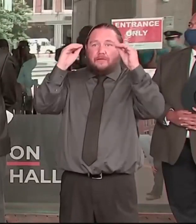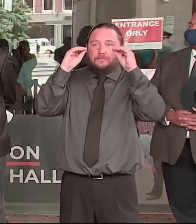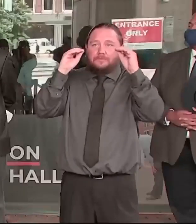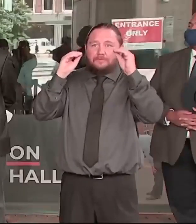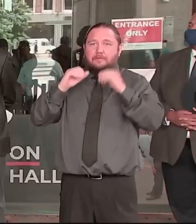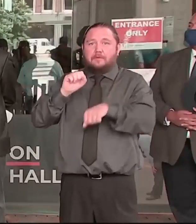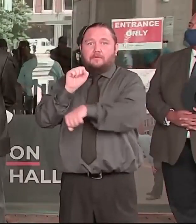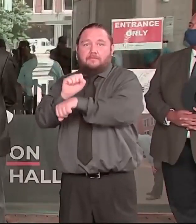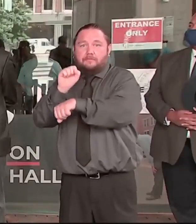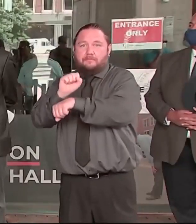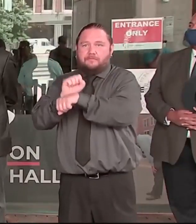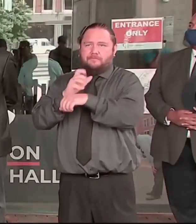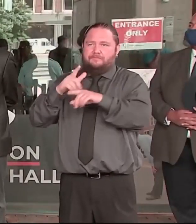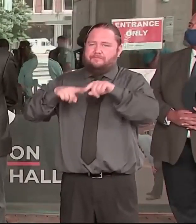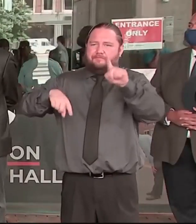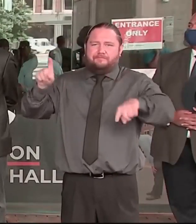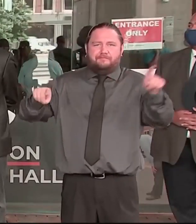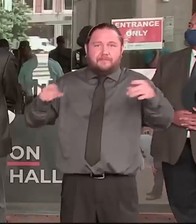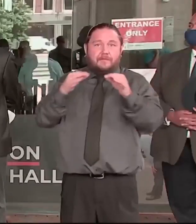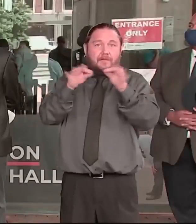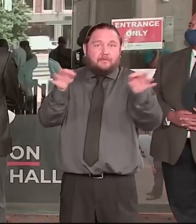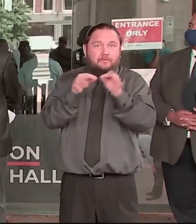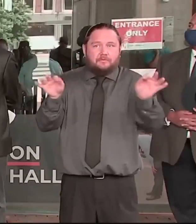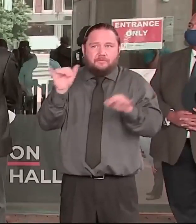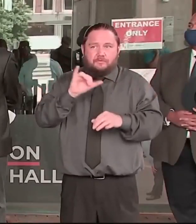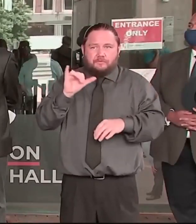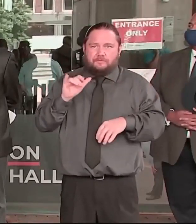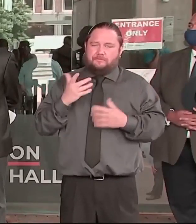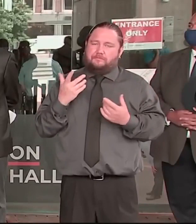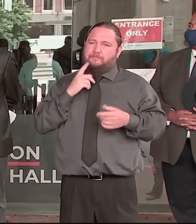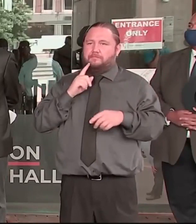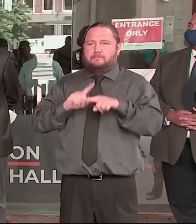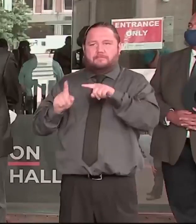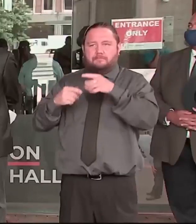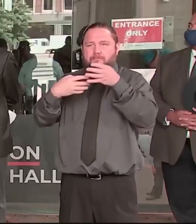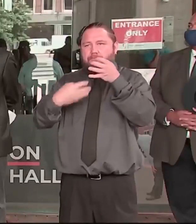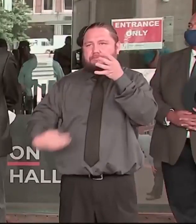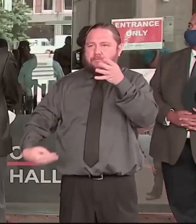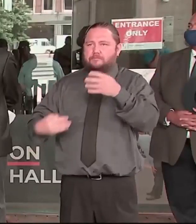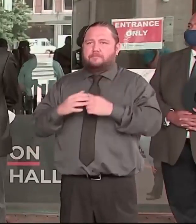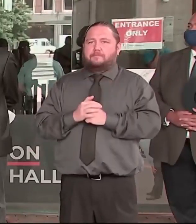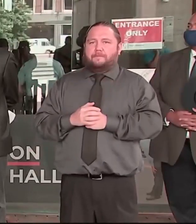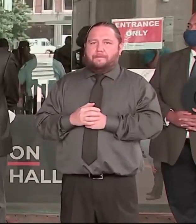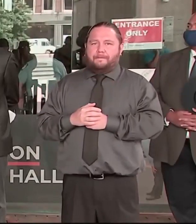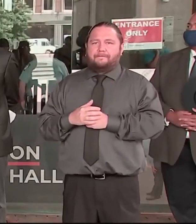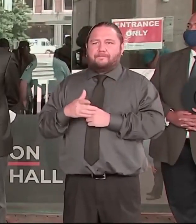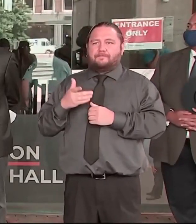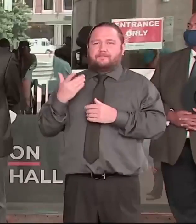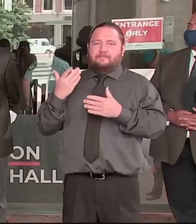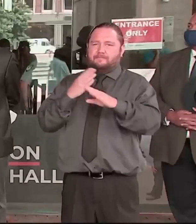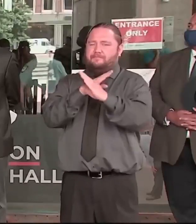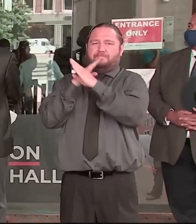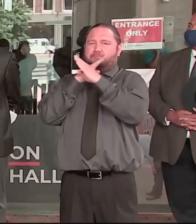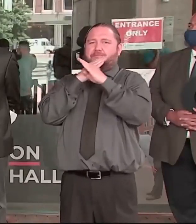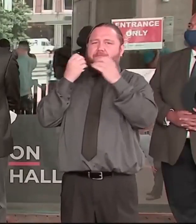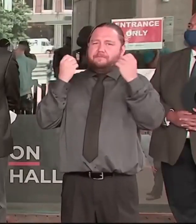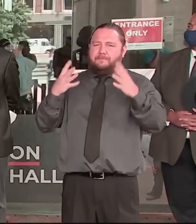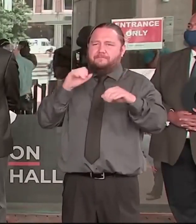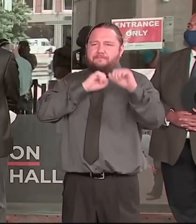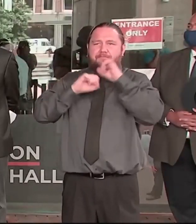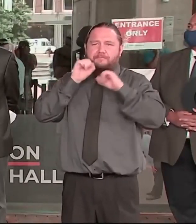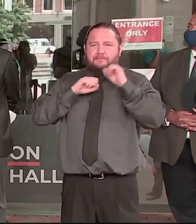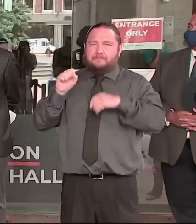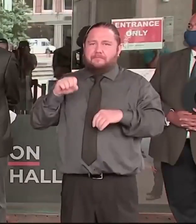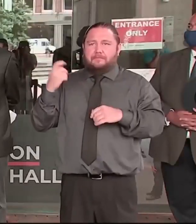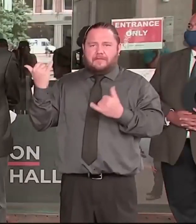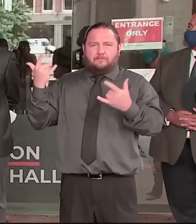to health equity for all Bostonians. In a city like ours, we have to focus on the impact that racism has on the lives of all of our neighbors and